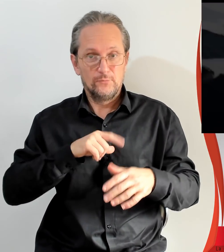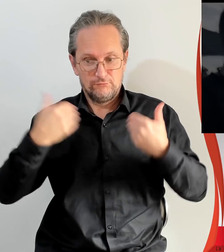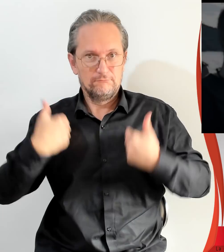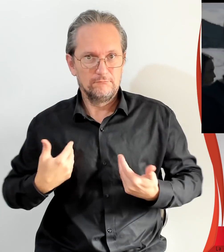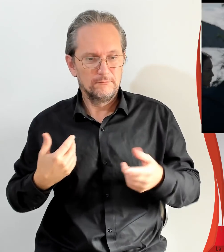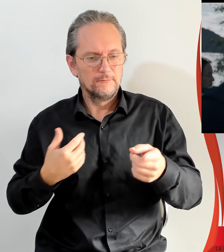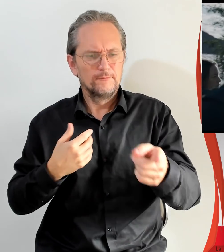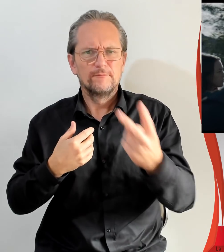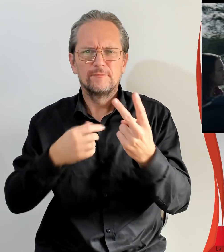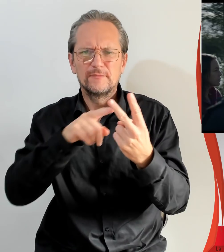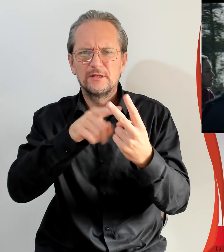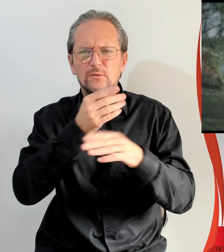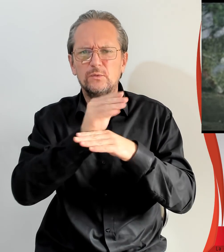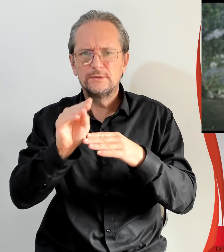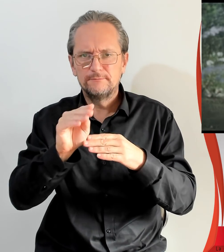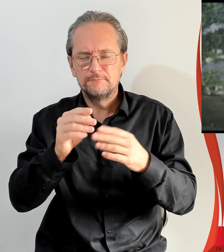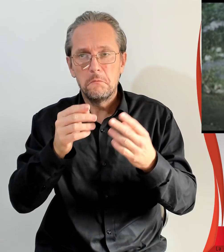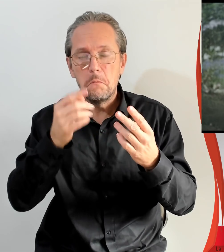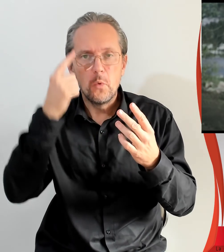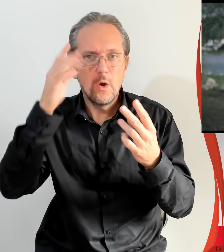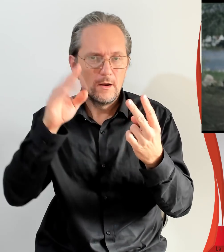Actually, can I see your ID? Yeah, sure